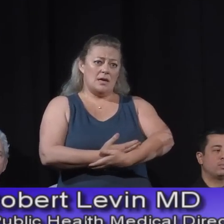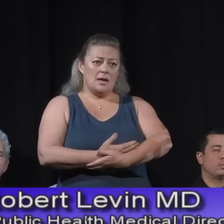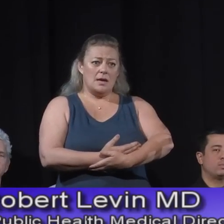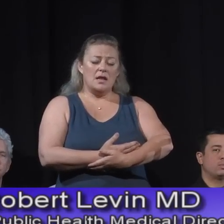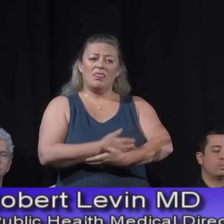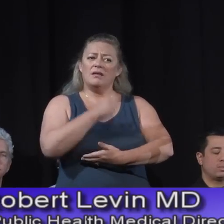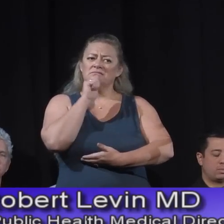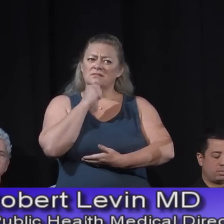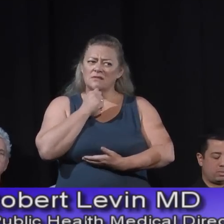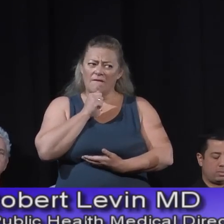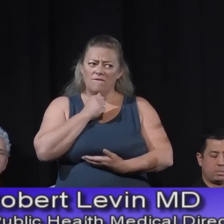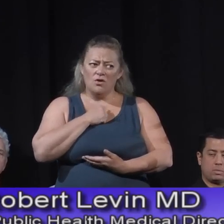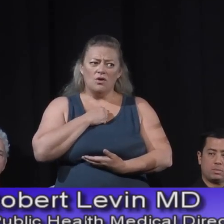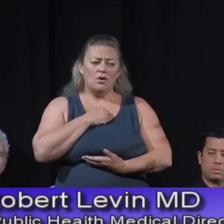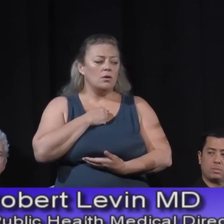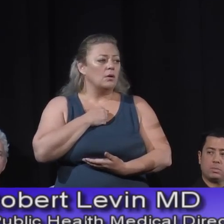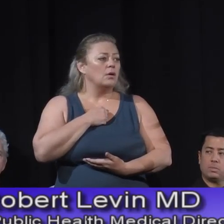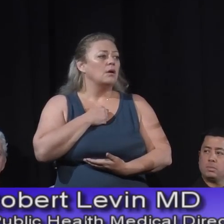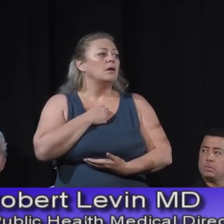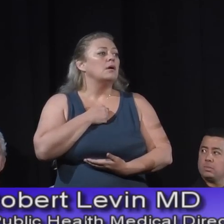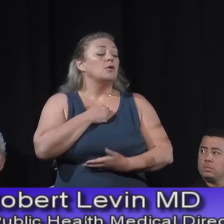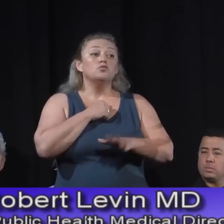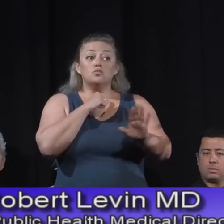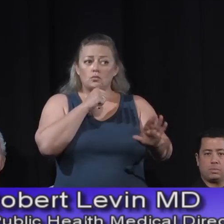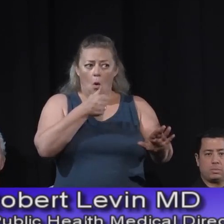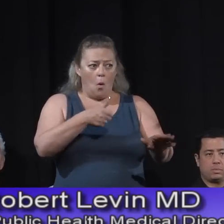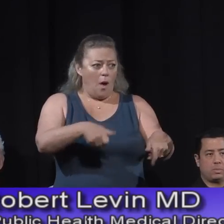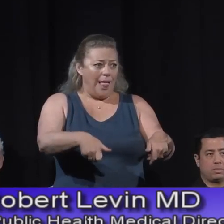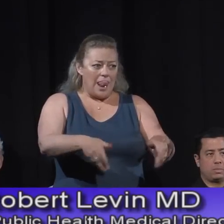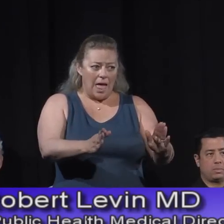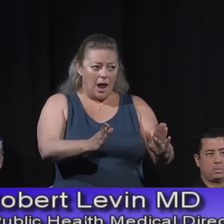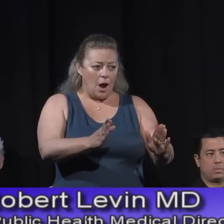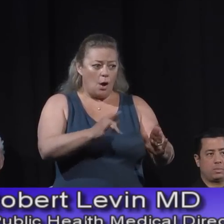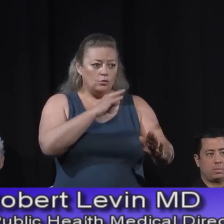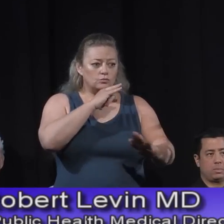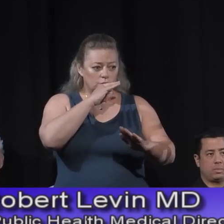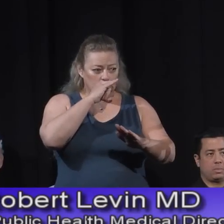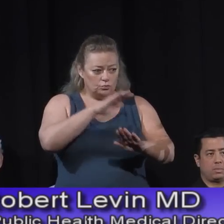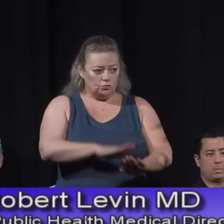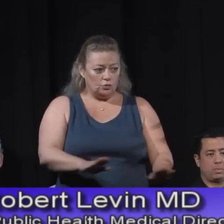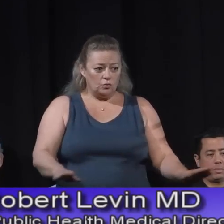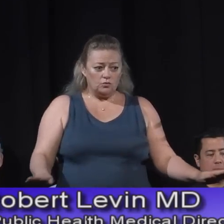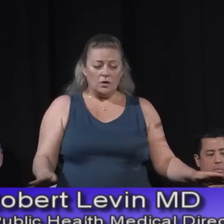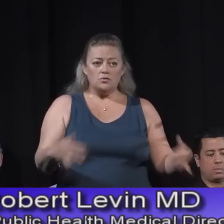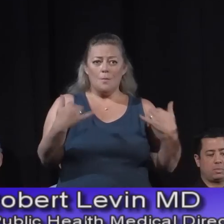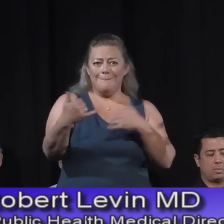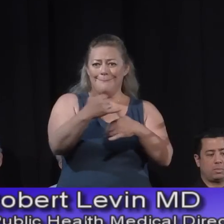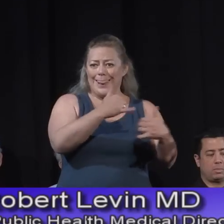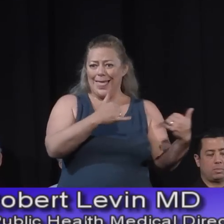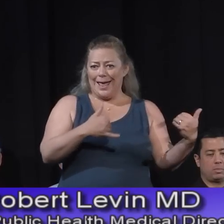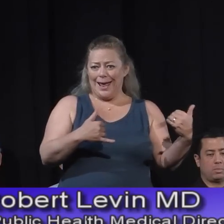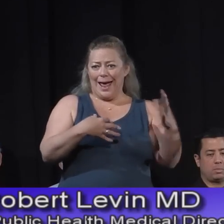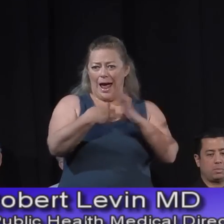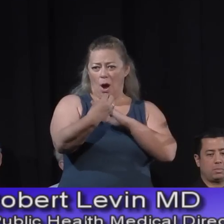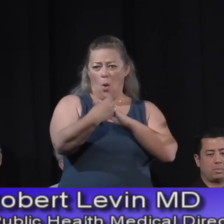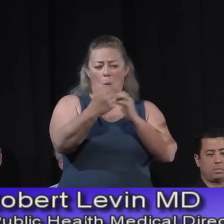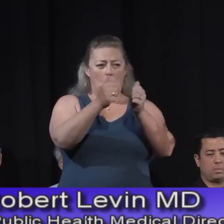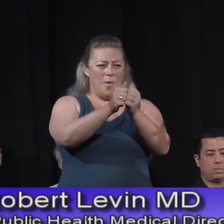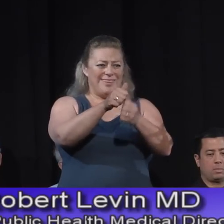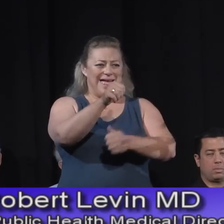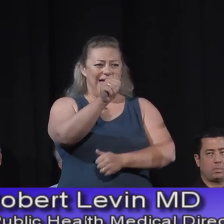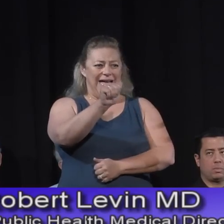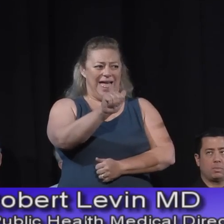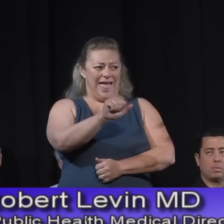Don't allow children to play in the ash. Wash and clean off their toys if you suspect they were exposed